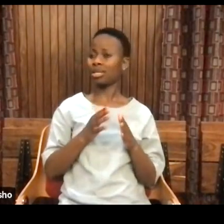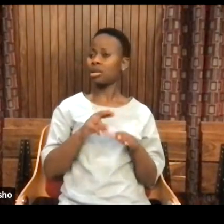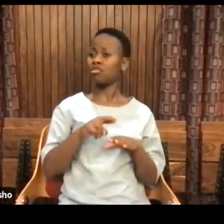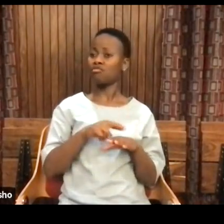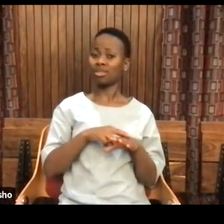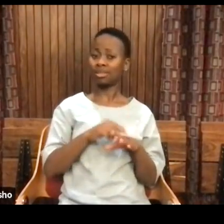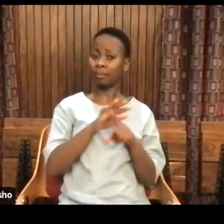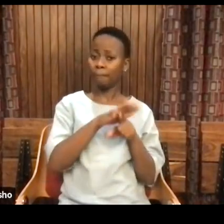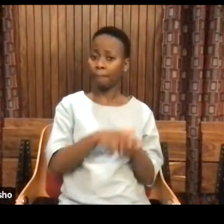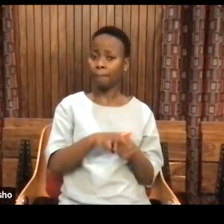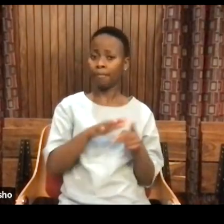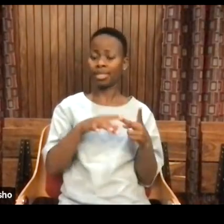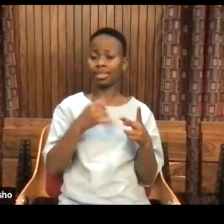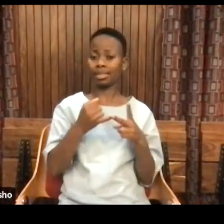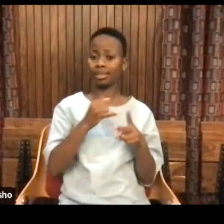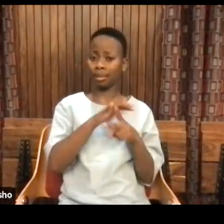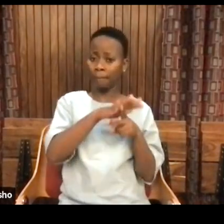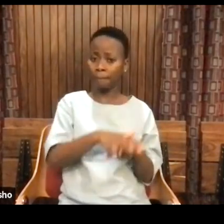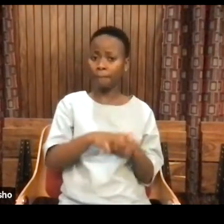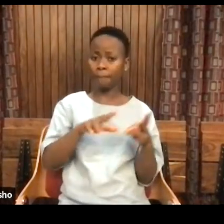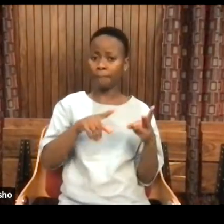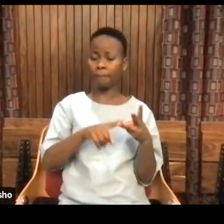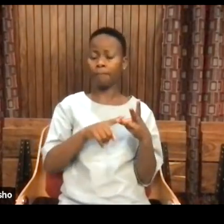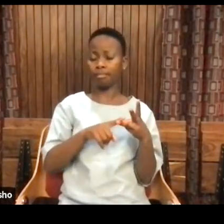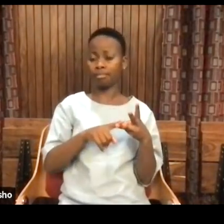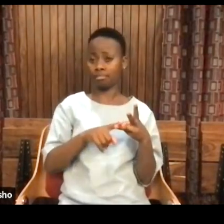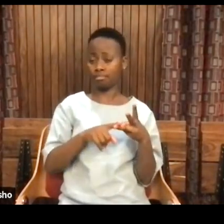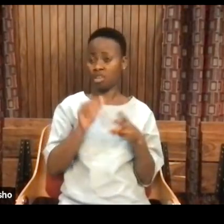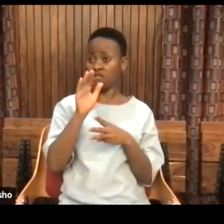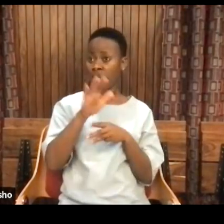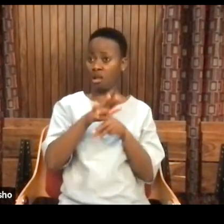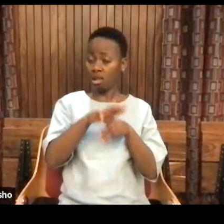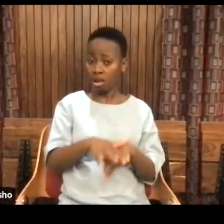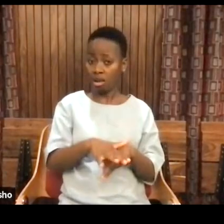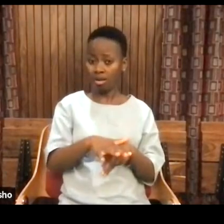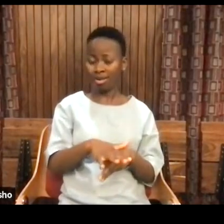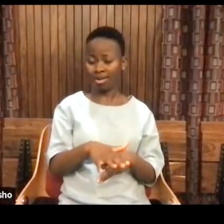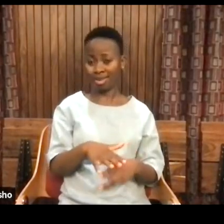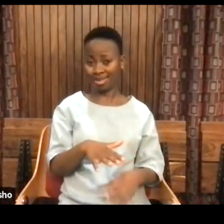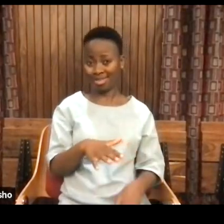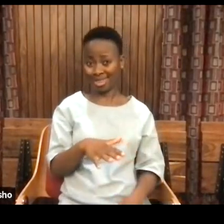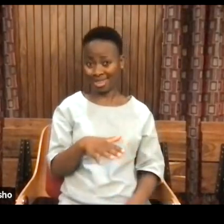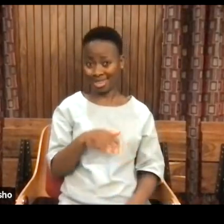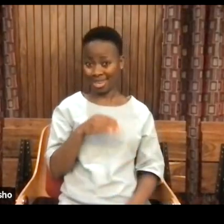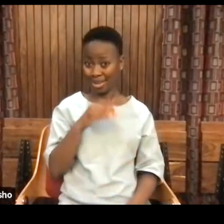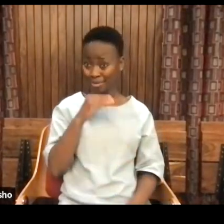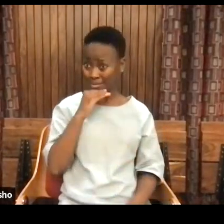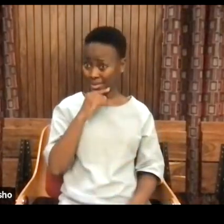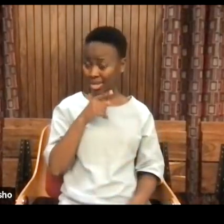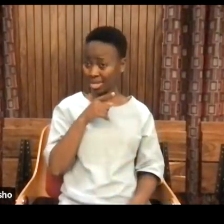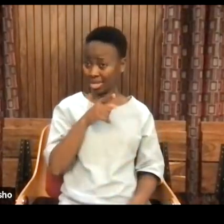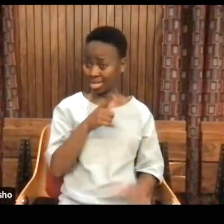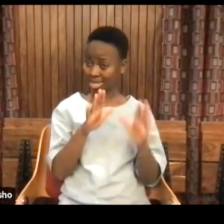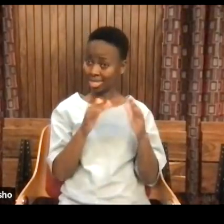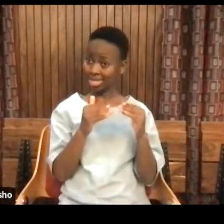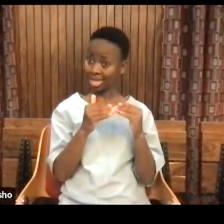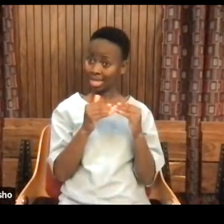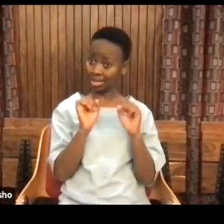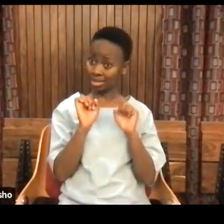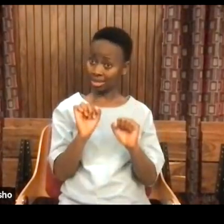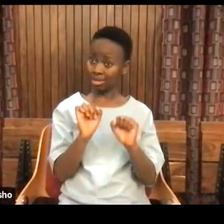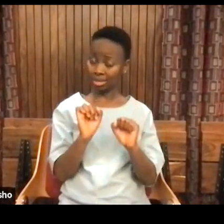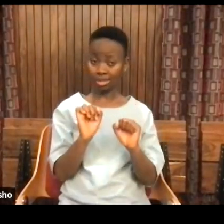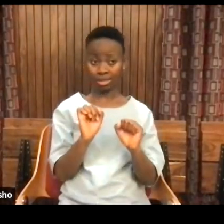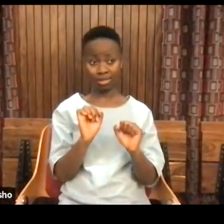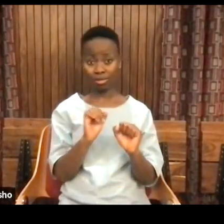sexism, homophobia, classism, dehumanization, should they stand as the standard of your humanity?